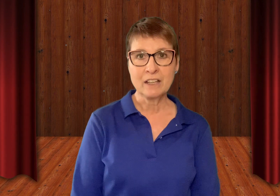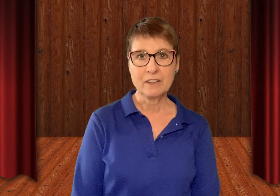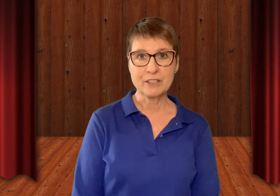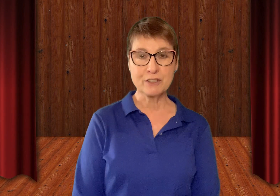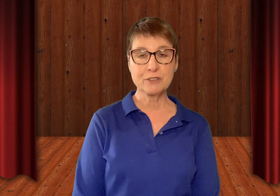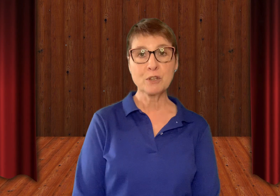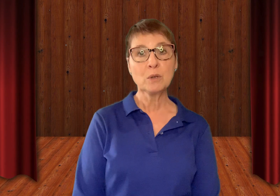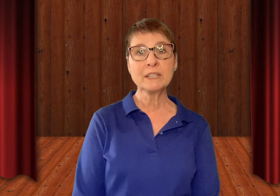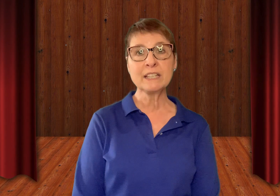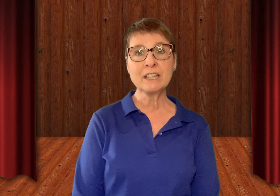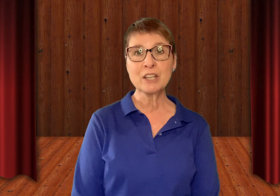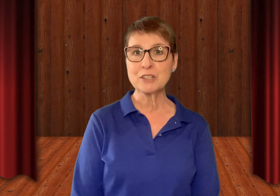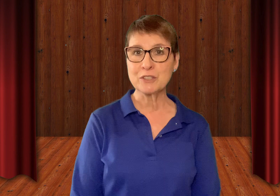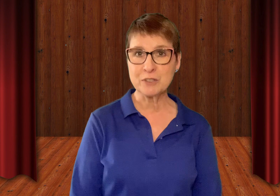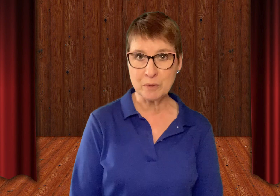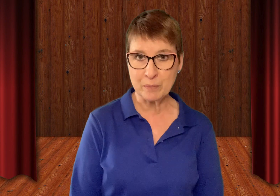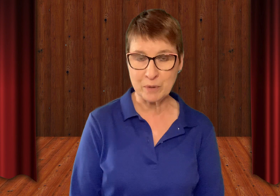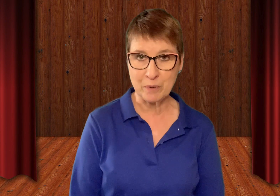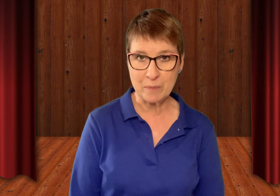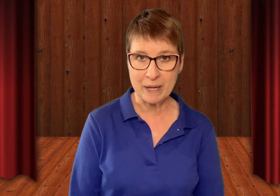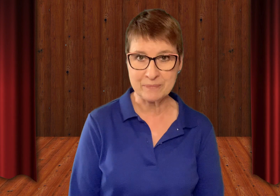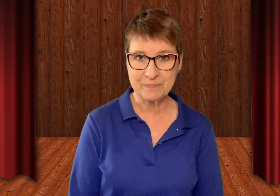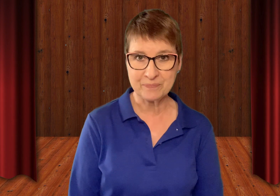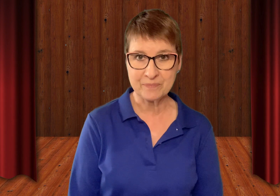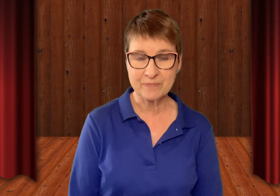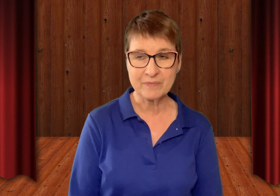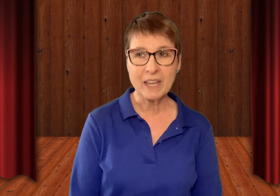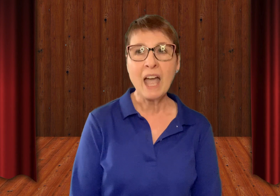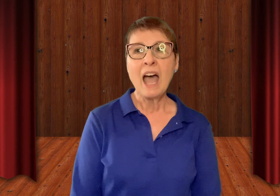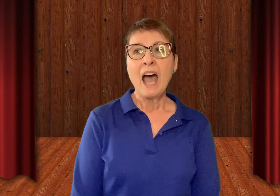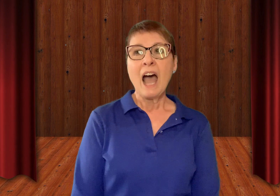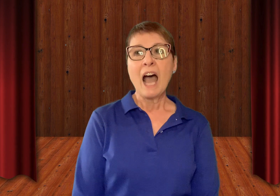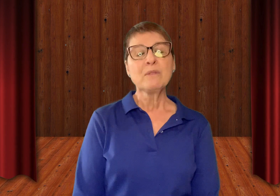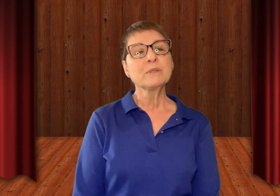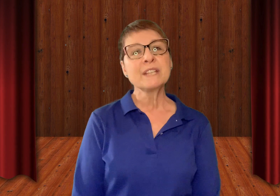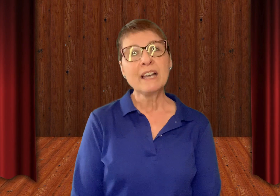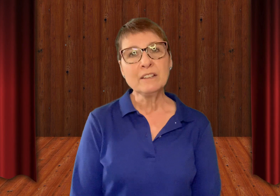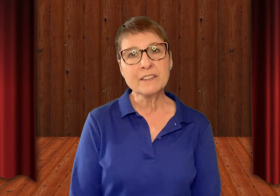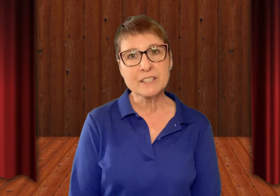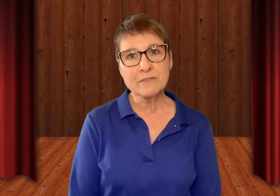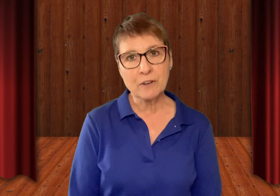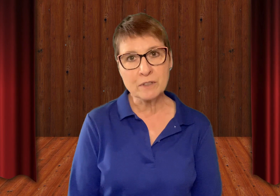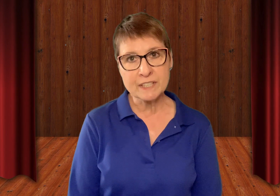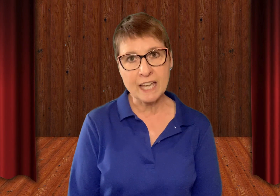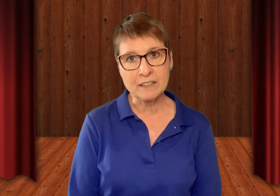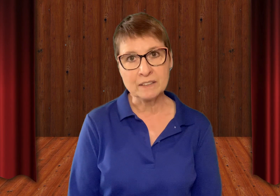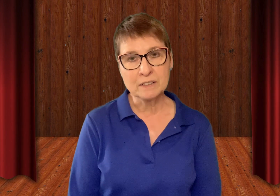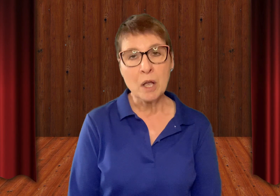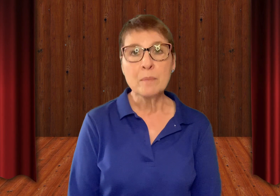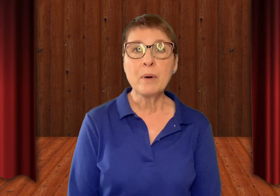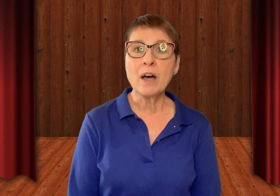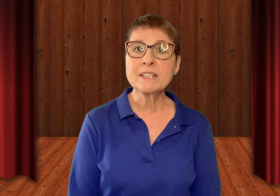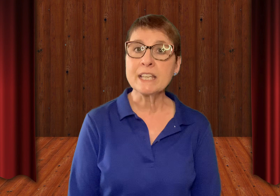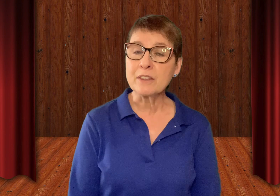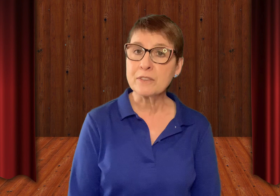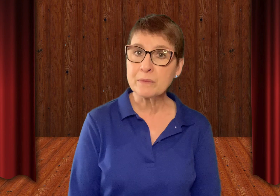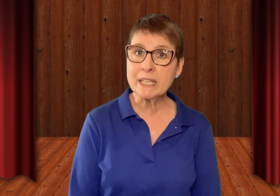the stolen soup aroma. I will tell this folktale, pausing three